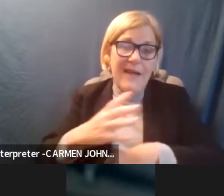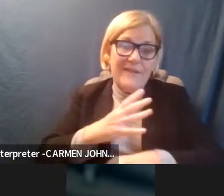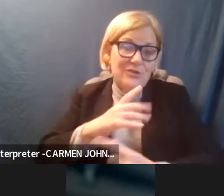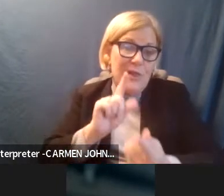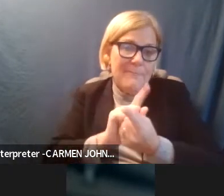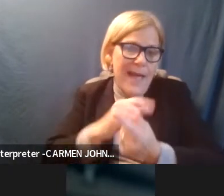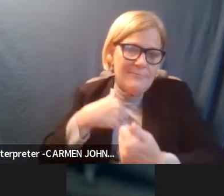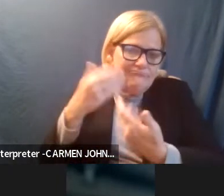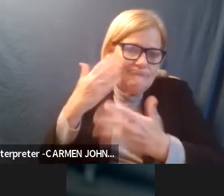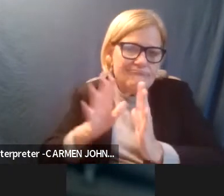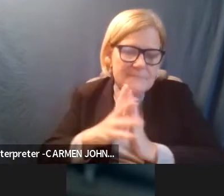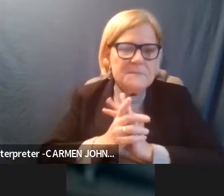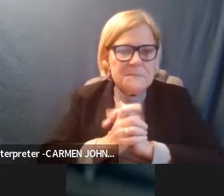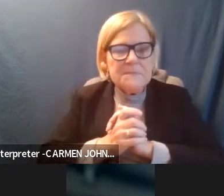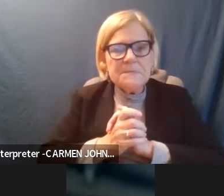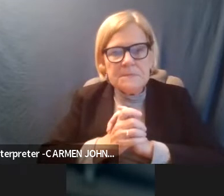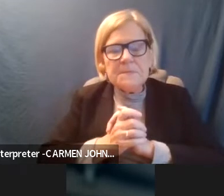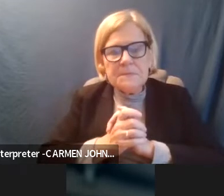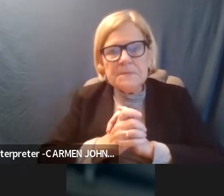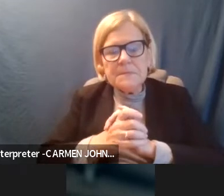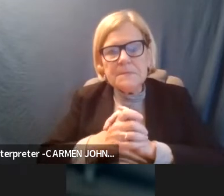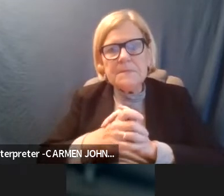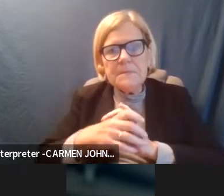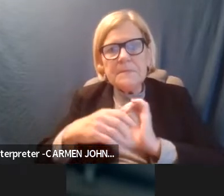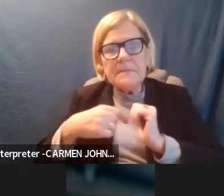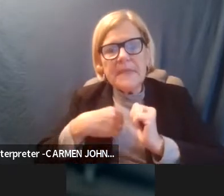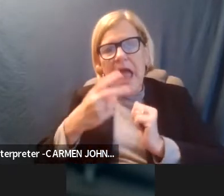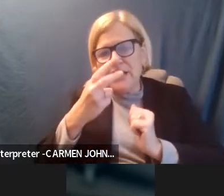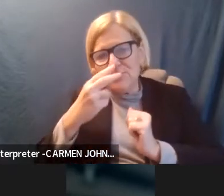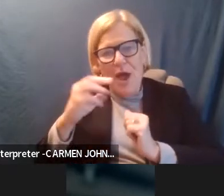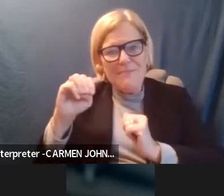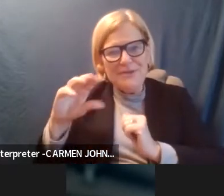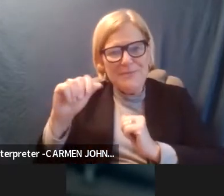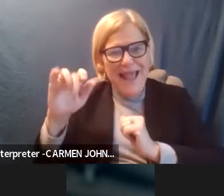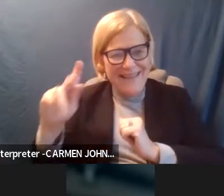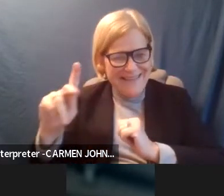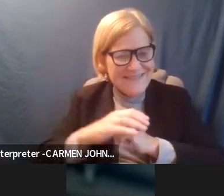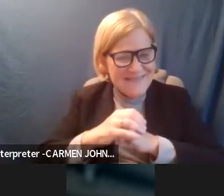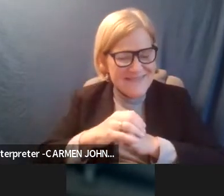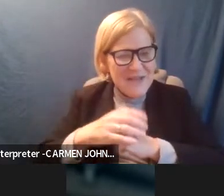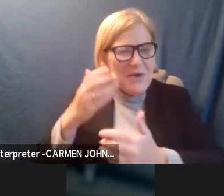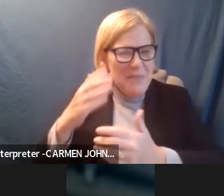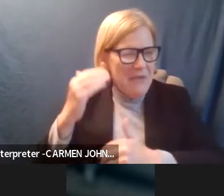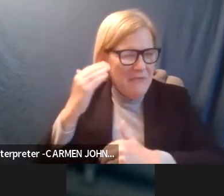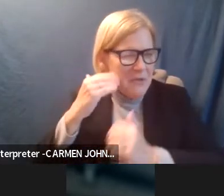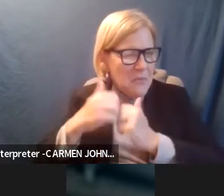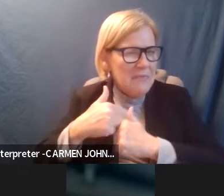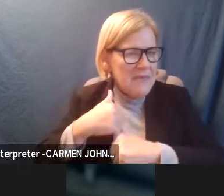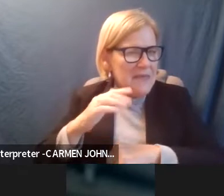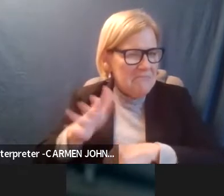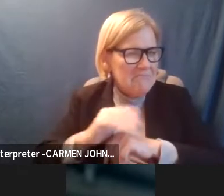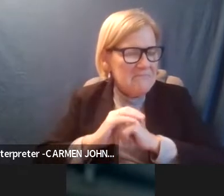met. And I saw a flash of Mr. Malley. Who may be familiar with me.